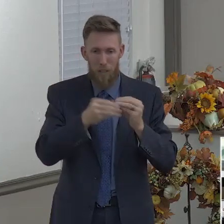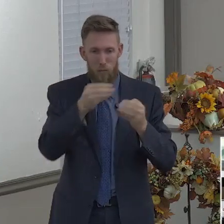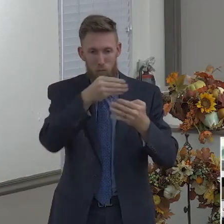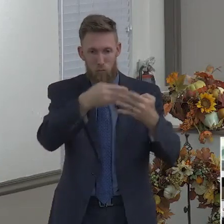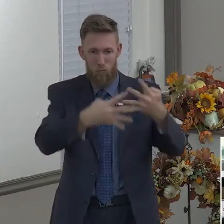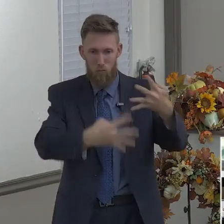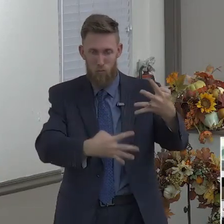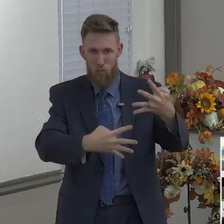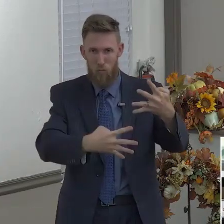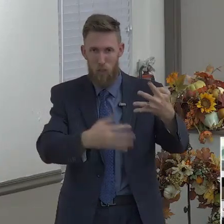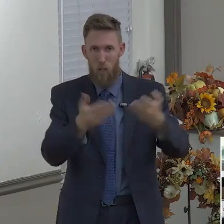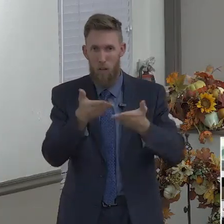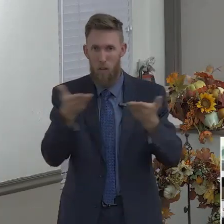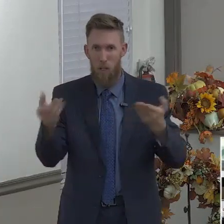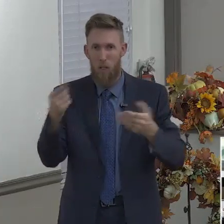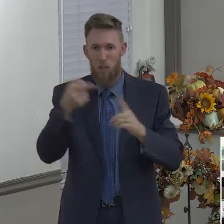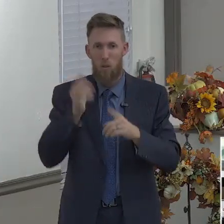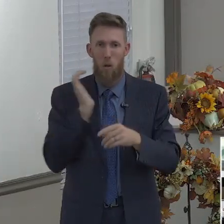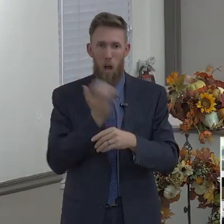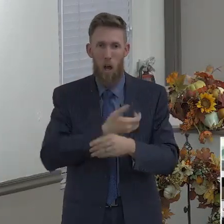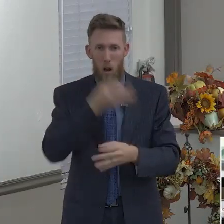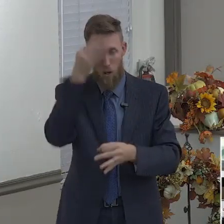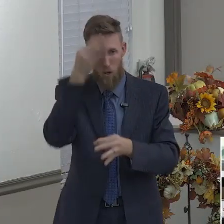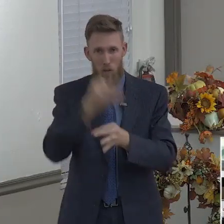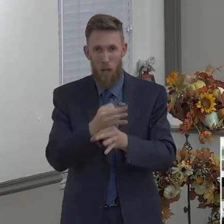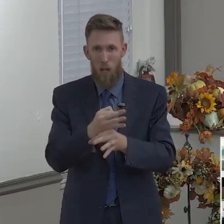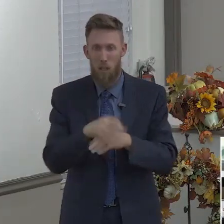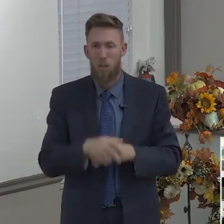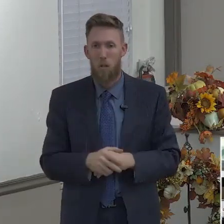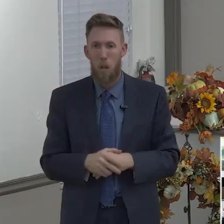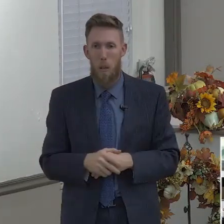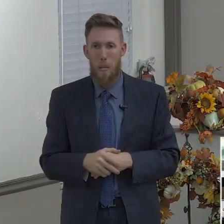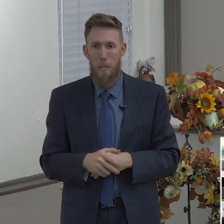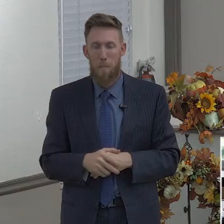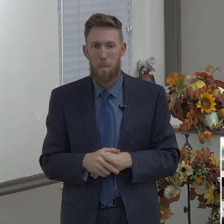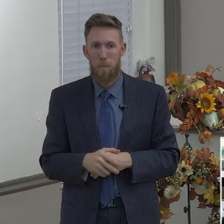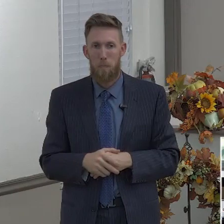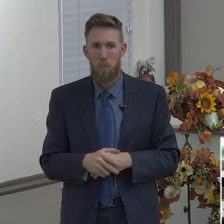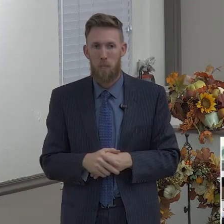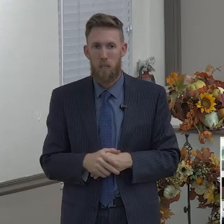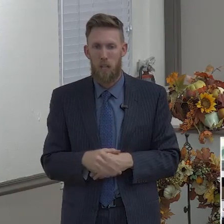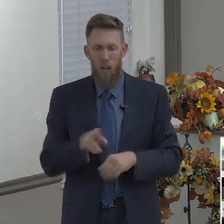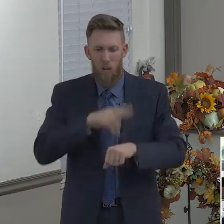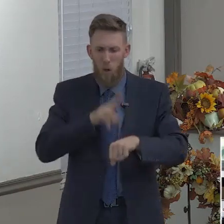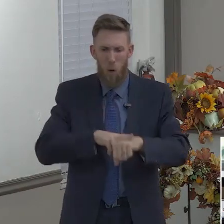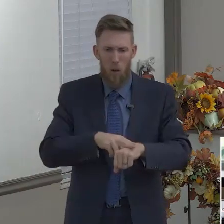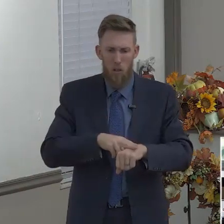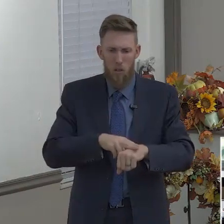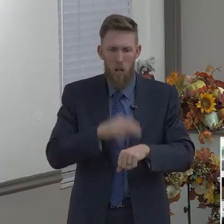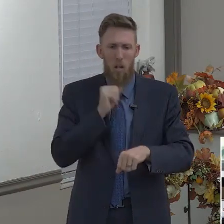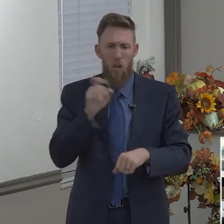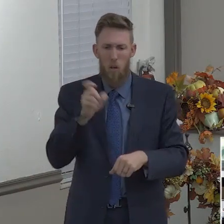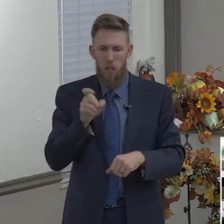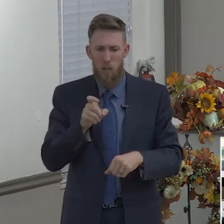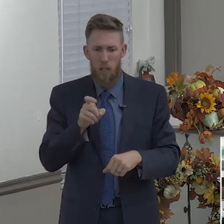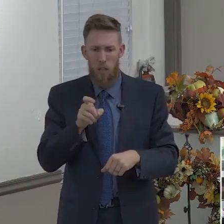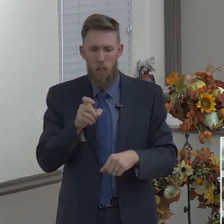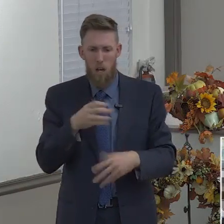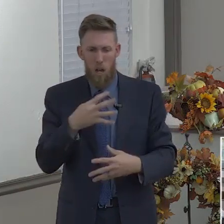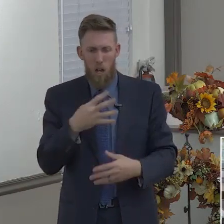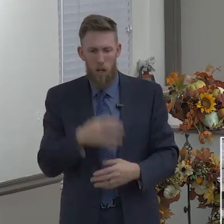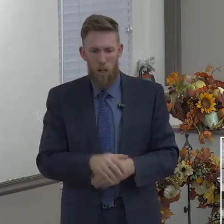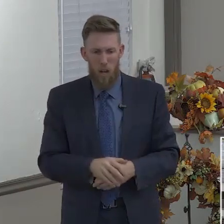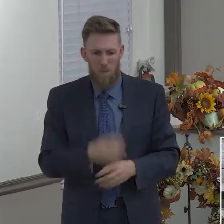we're coarse, we should say, God, help me not to be so coarse and so harsh. Help me to have brotherly kindness one toward another.